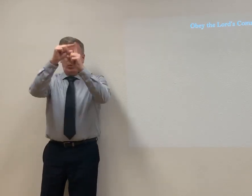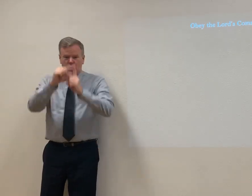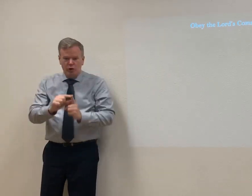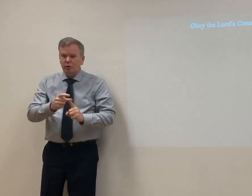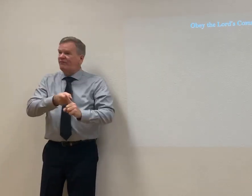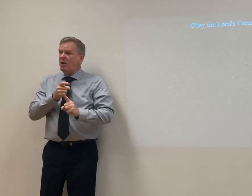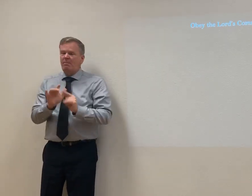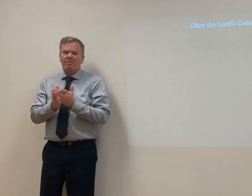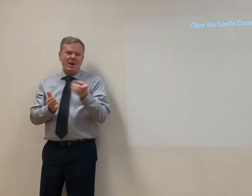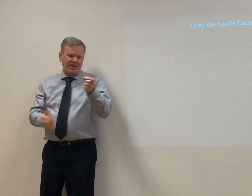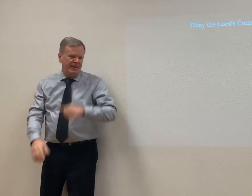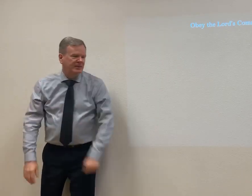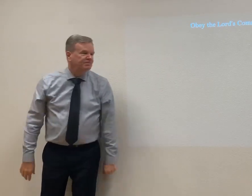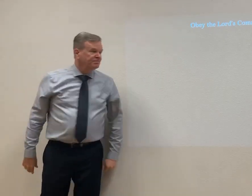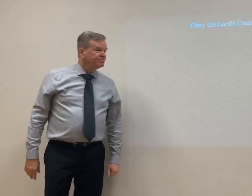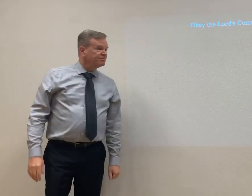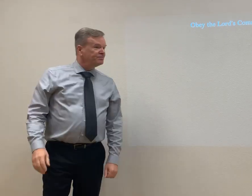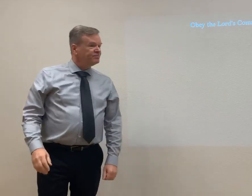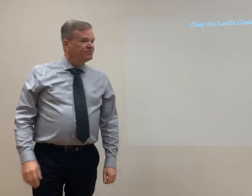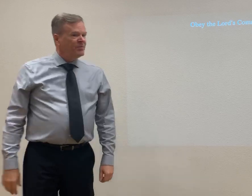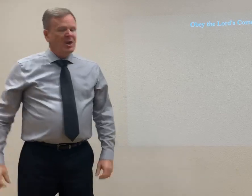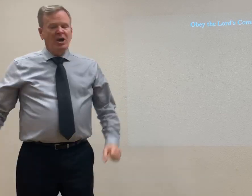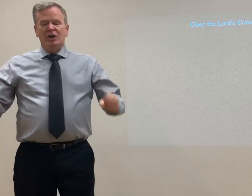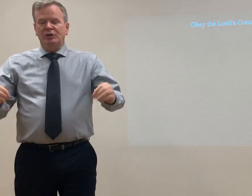All of his words, you can find in our Bibles.